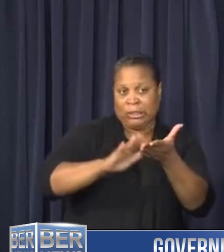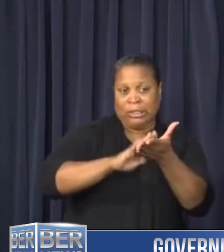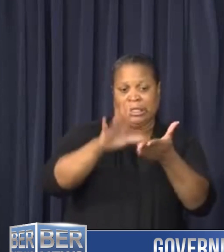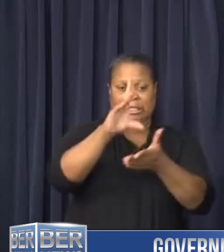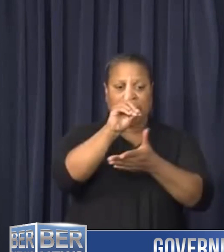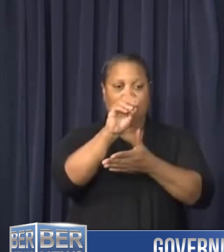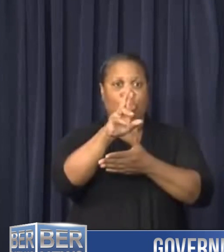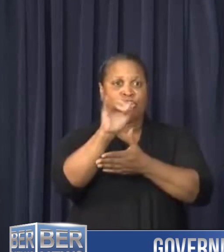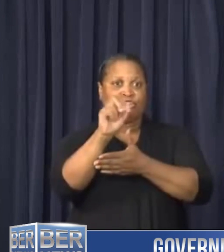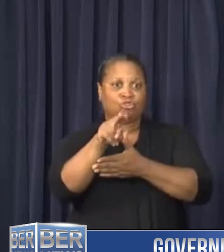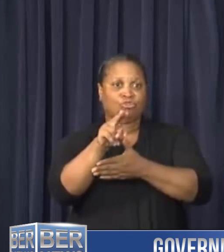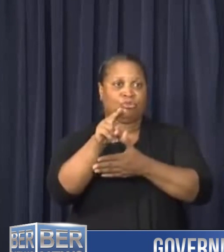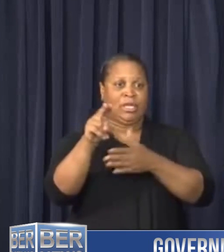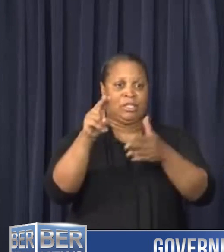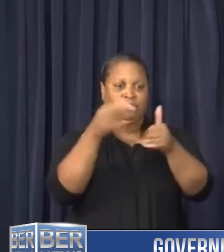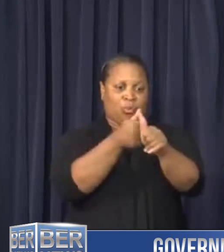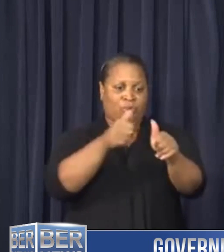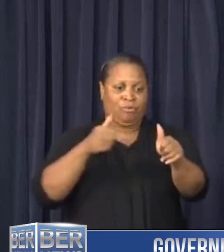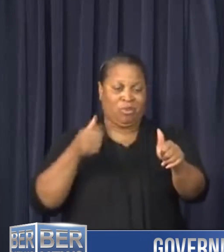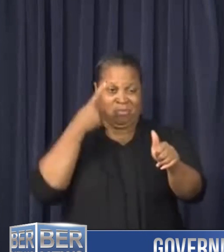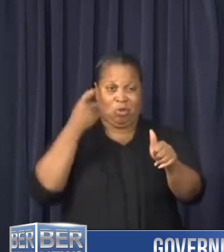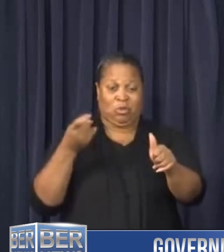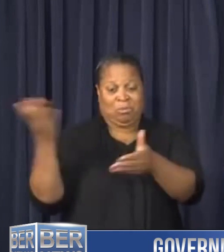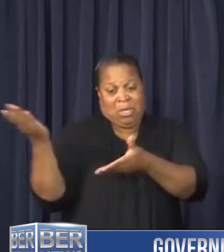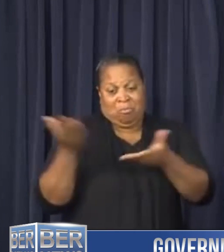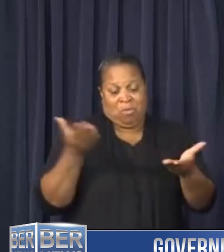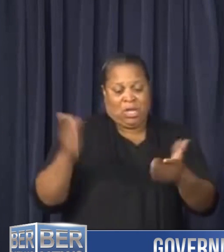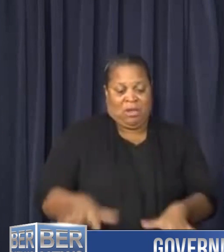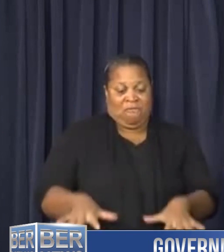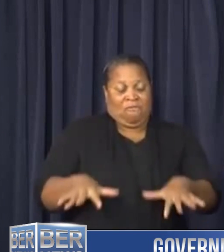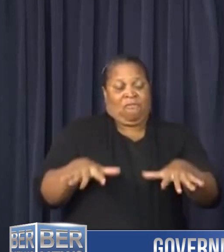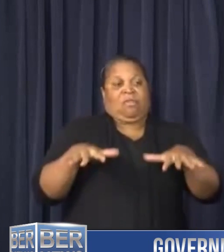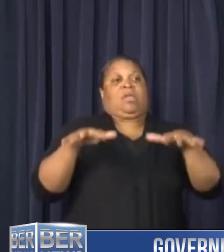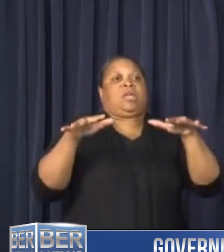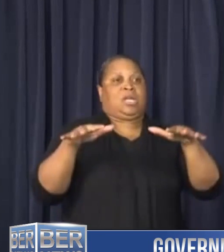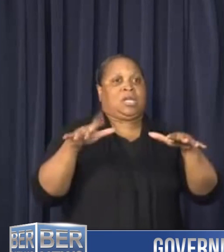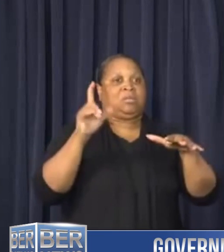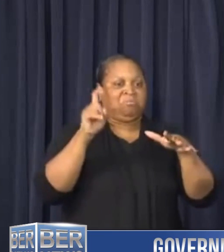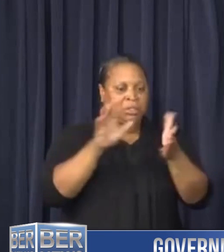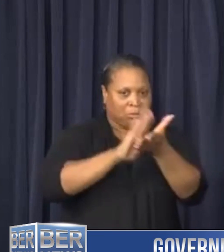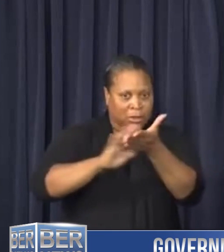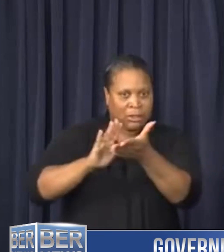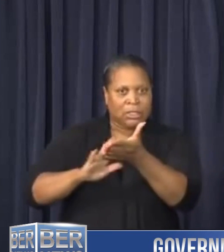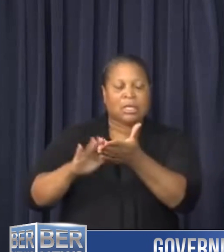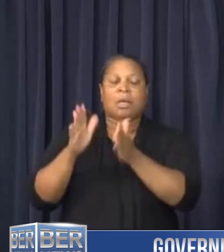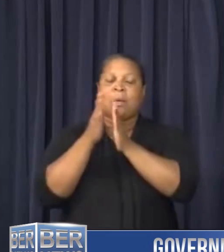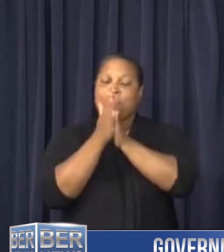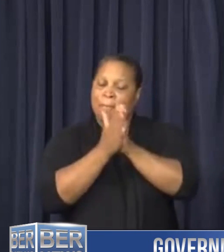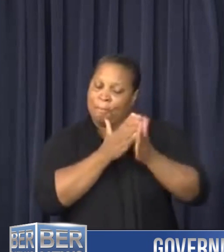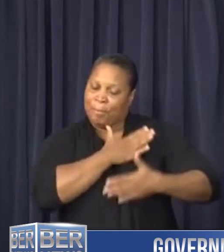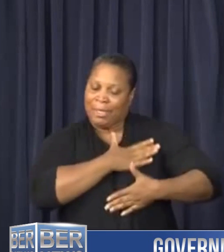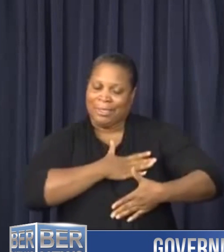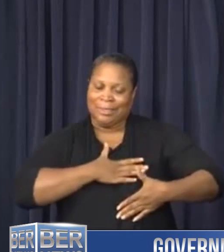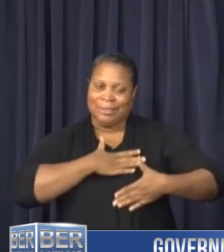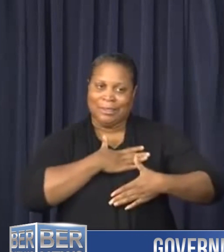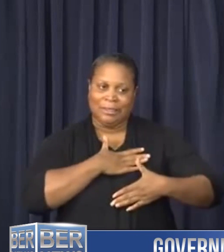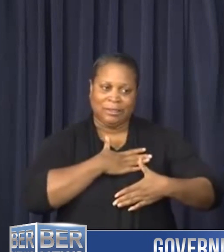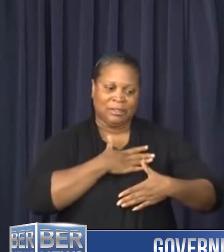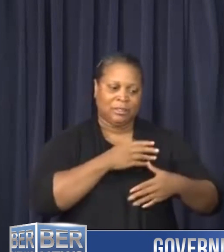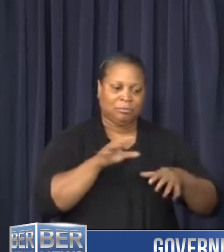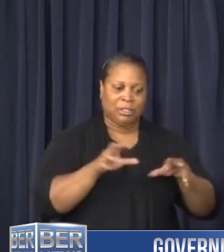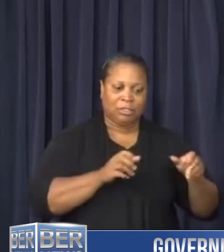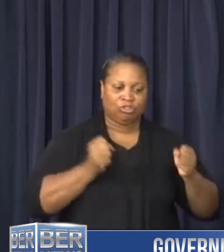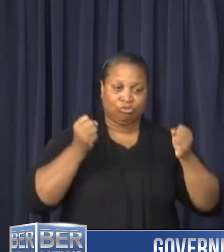so clear drains to avoid or mitigate flooding. Please be extra vigilant when moving about our roads